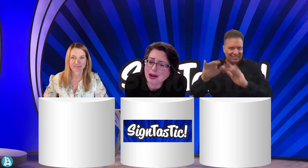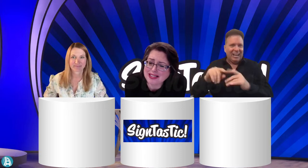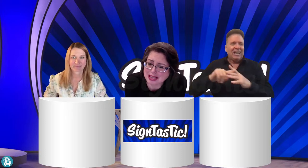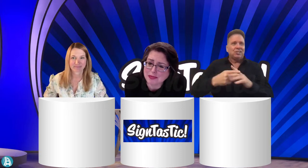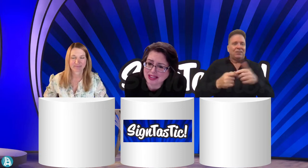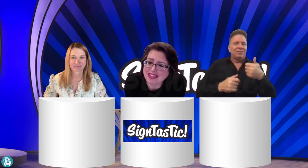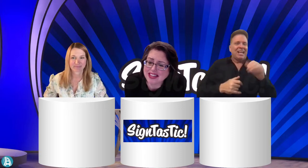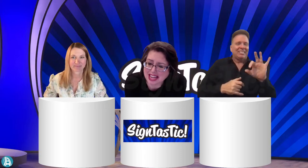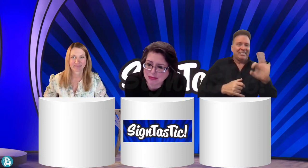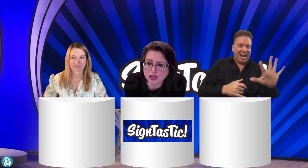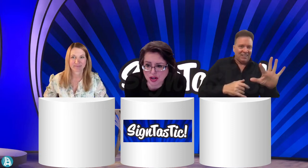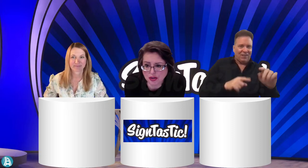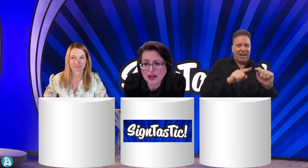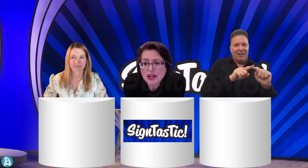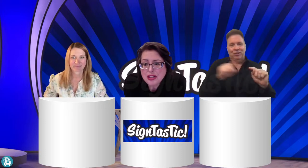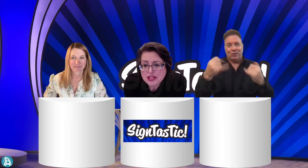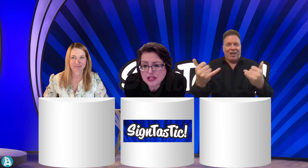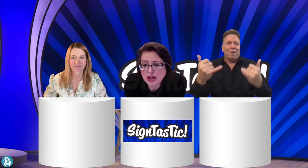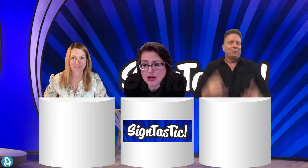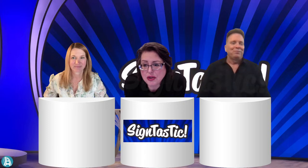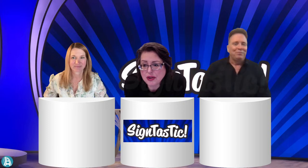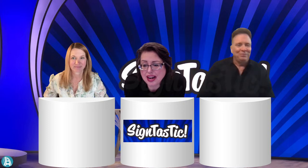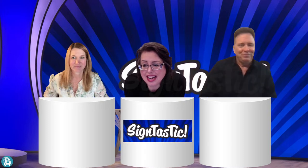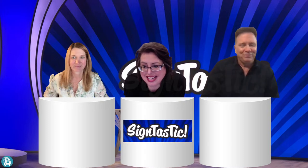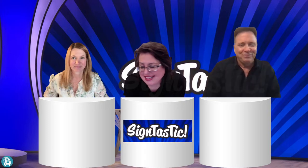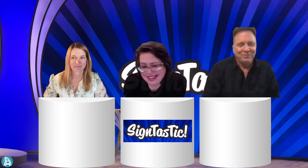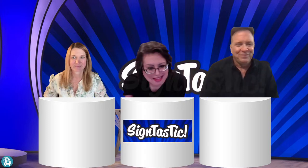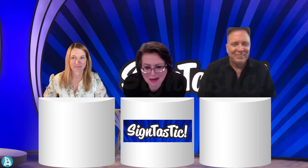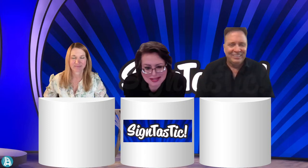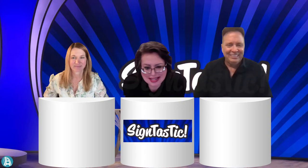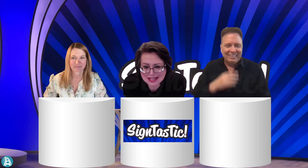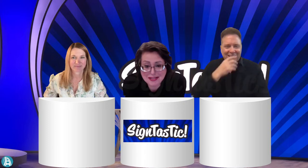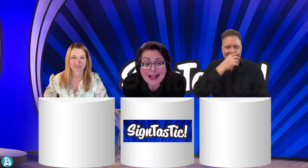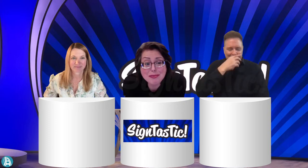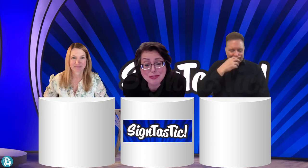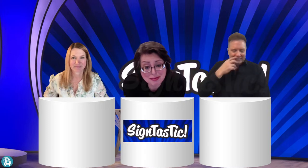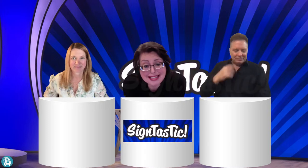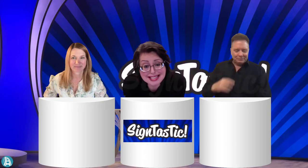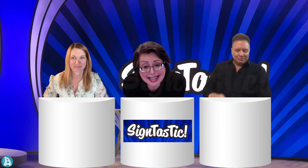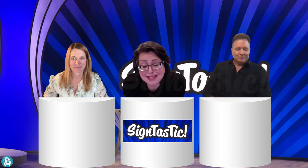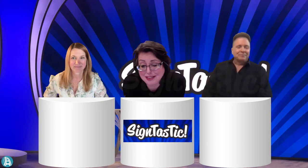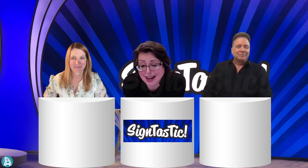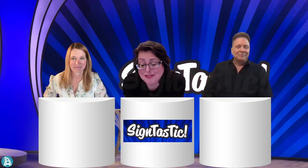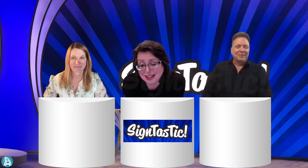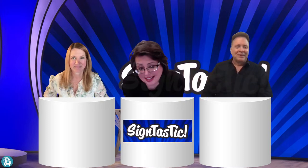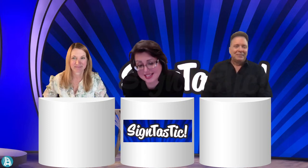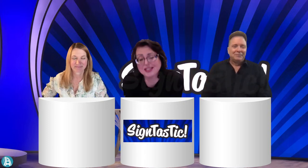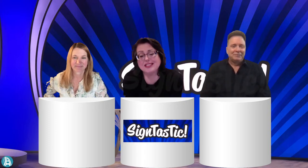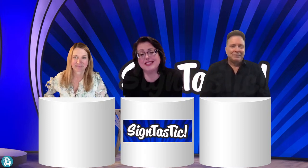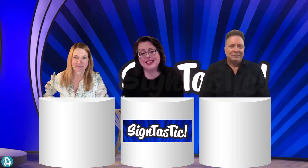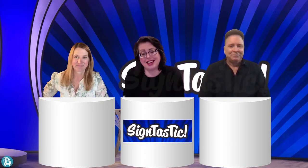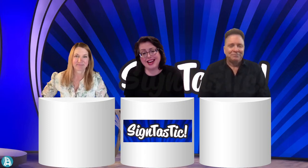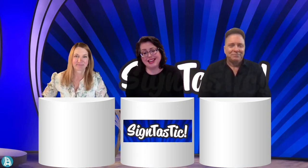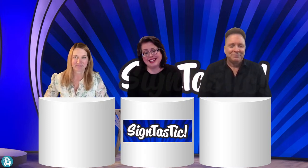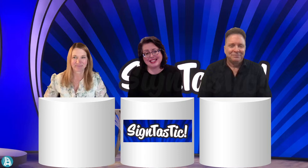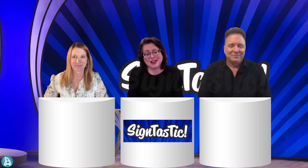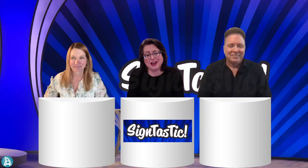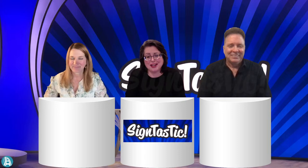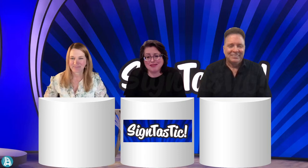concept with the game show. So, uh, and that was, it developed from 1995 until today and it's on